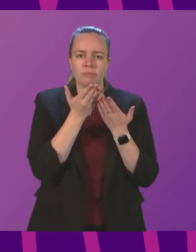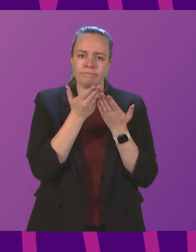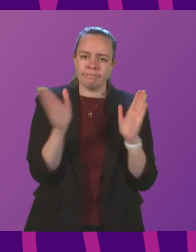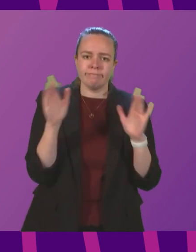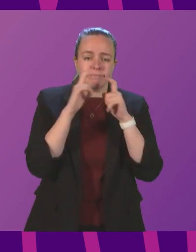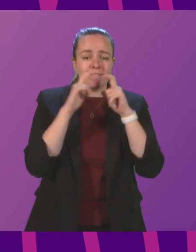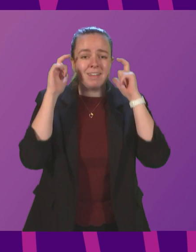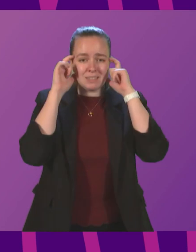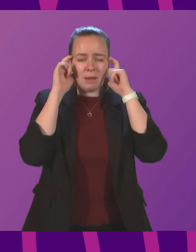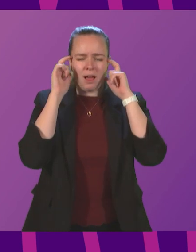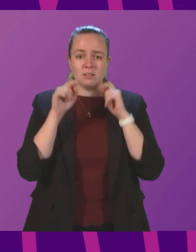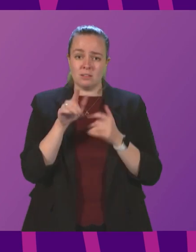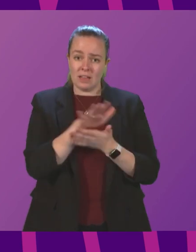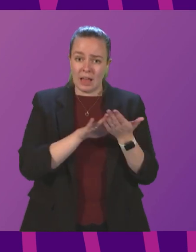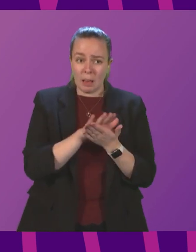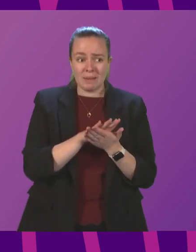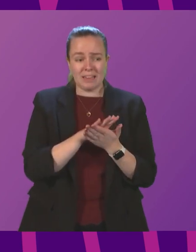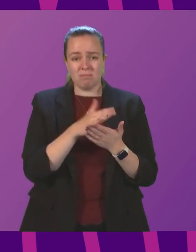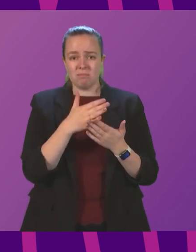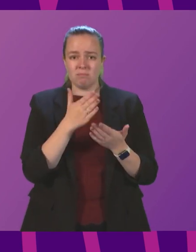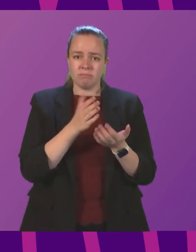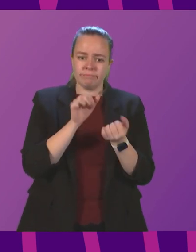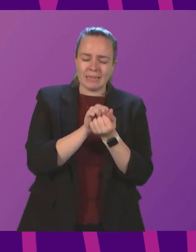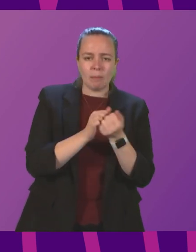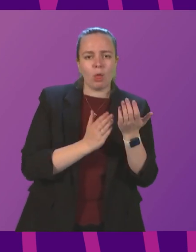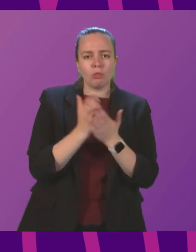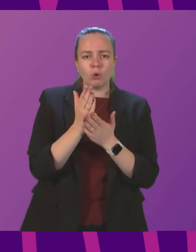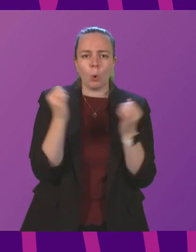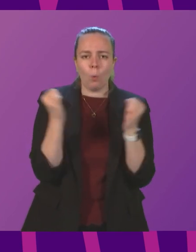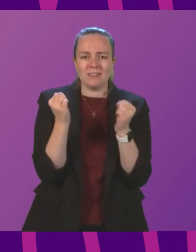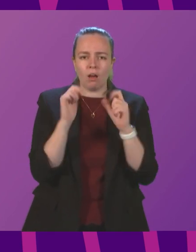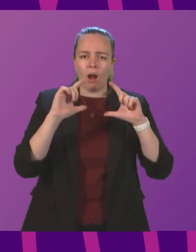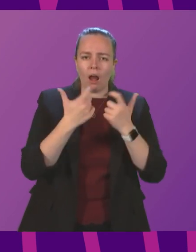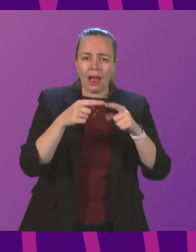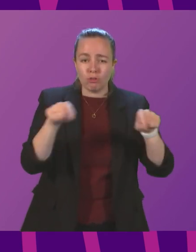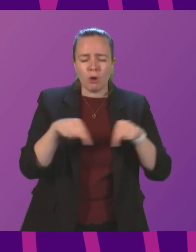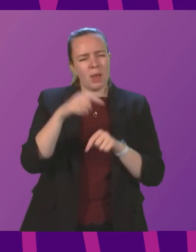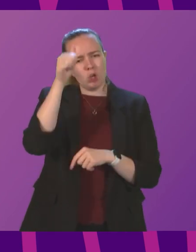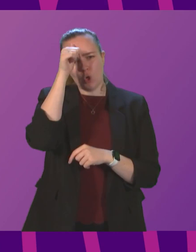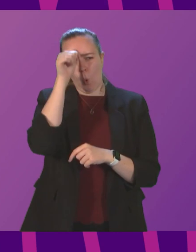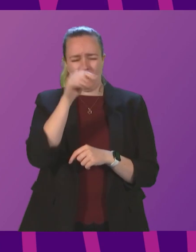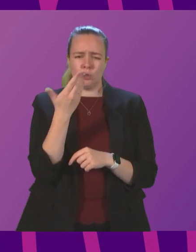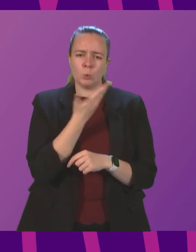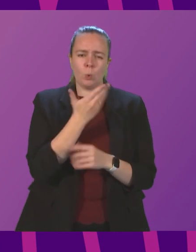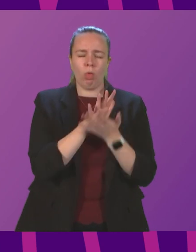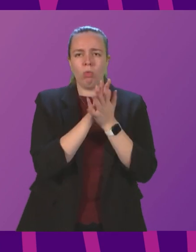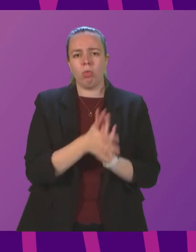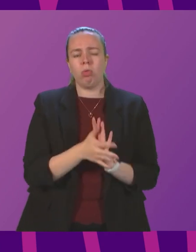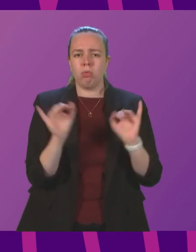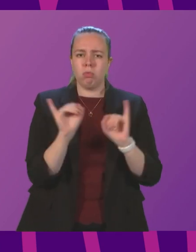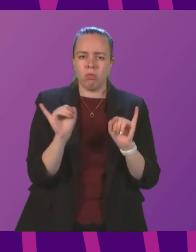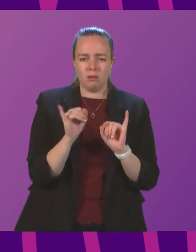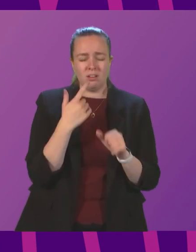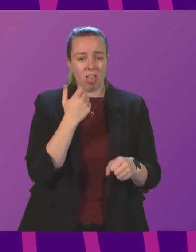masks. Does that mean keeping them in classrooms throughout winter, knowing the disruption they cause in our schools? When the